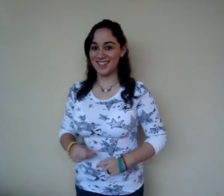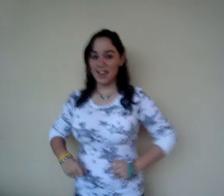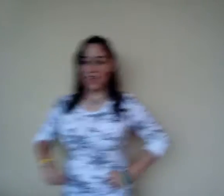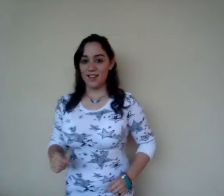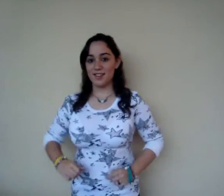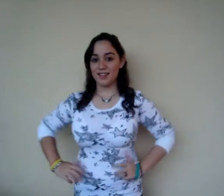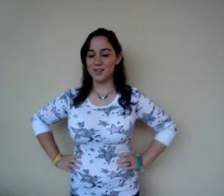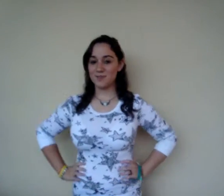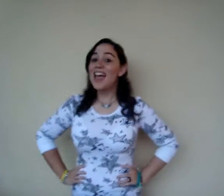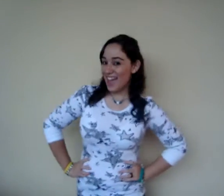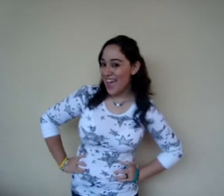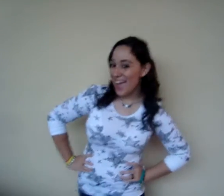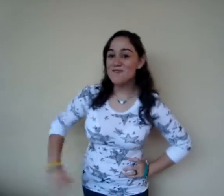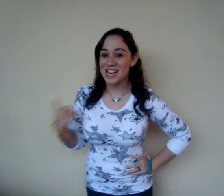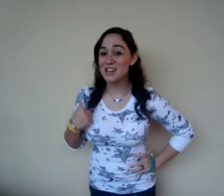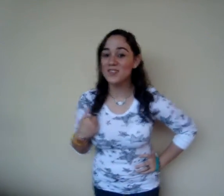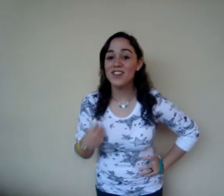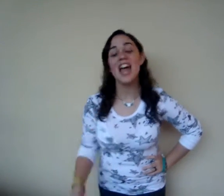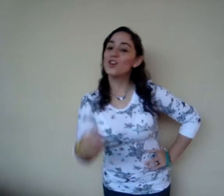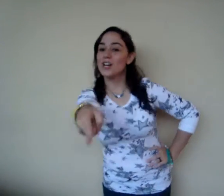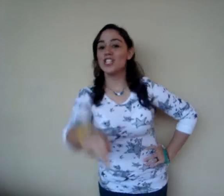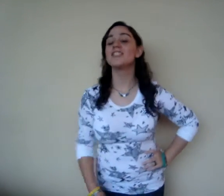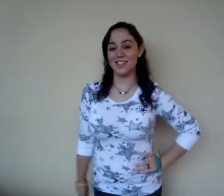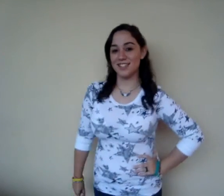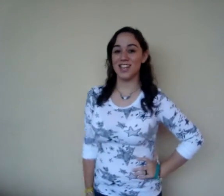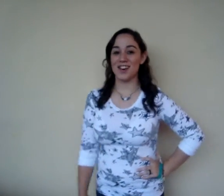And action. Hey, my name is Vivi and you're watching Disney Channel.